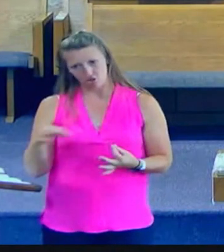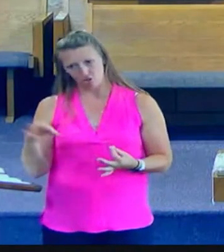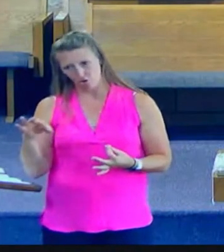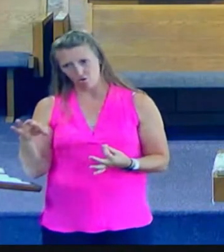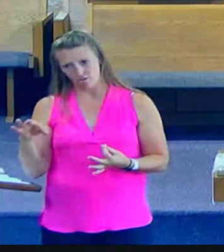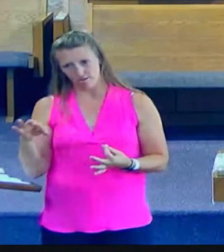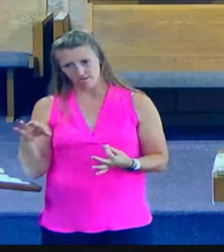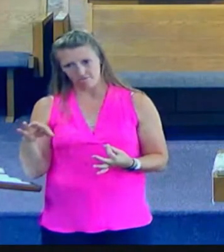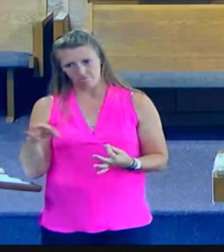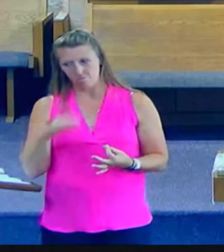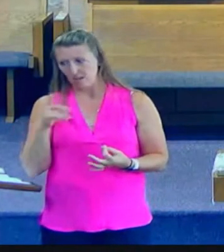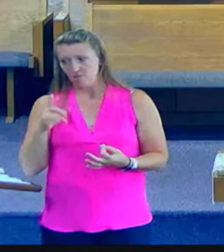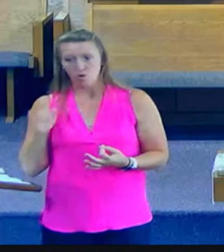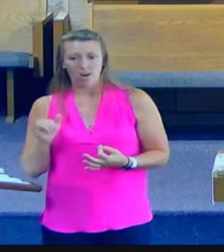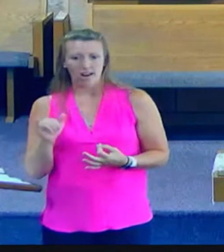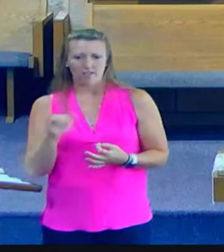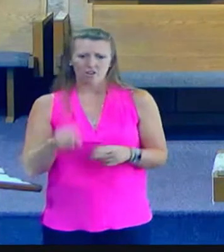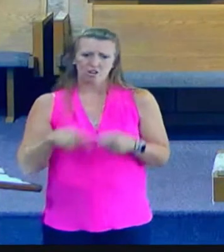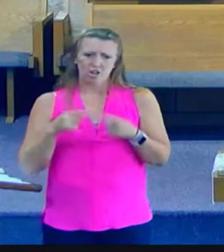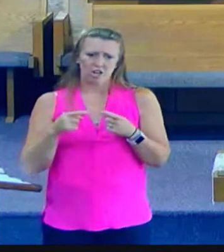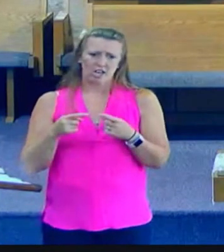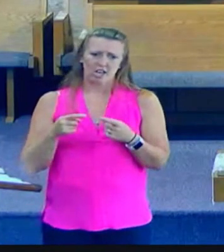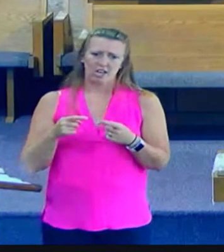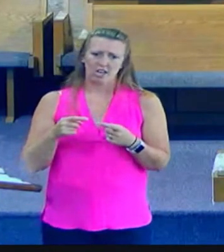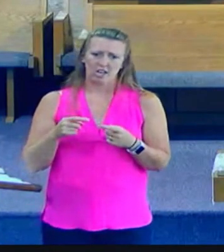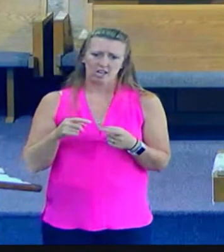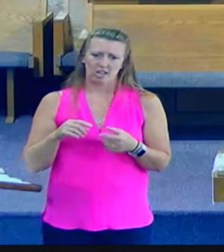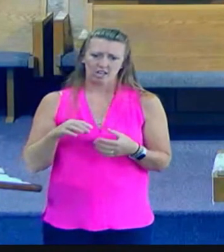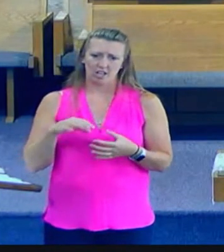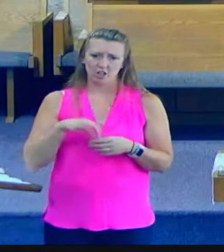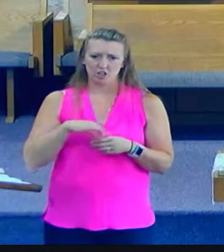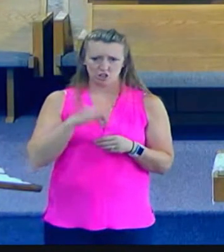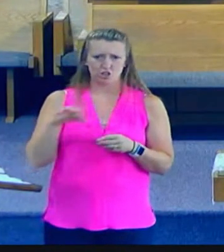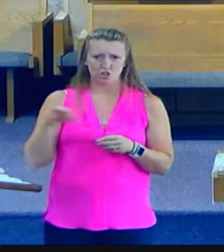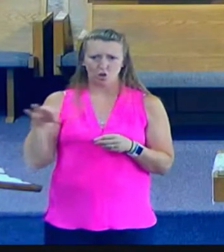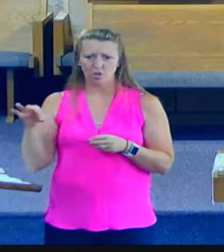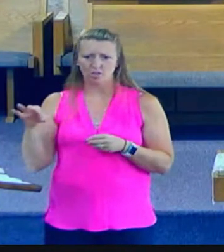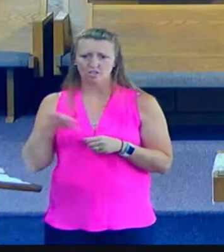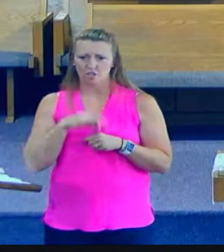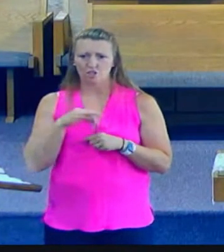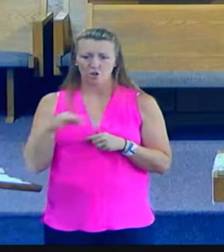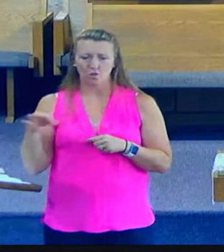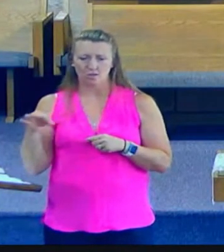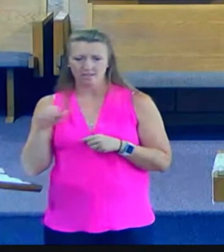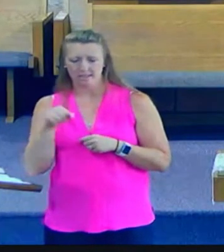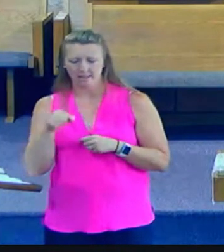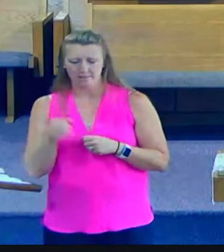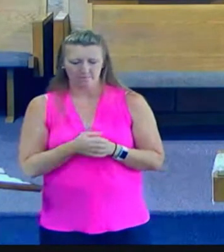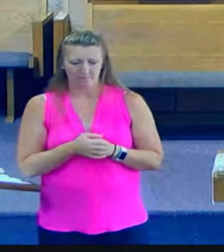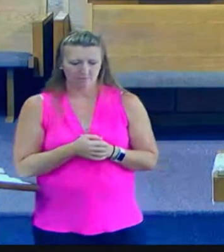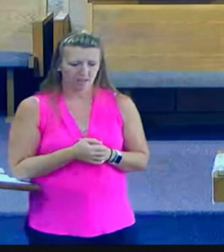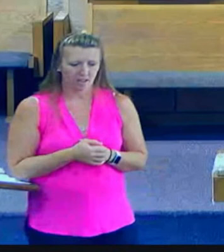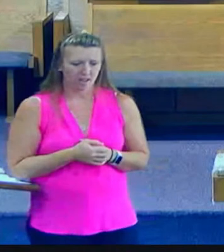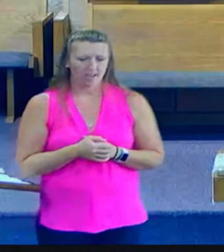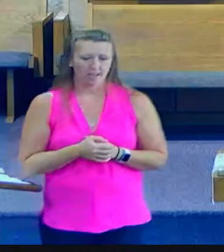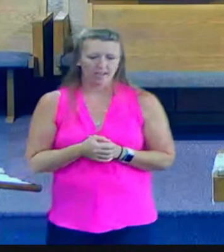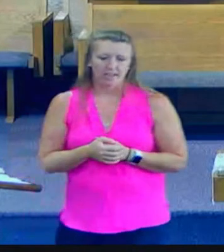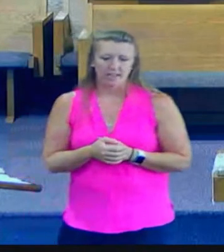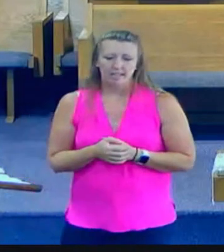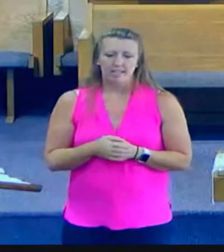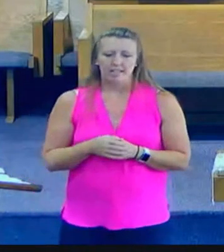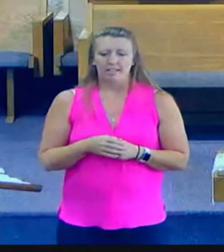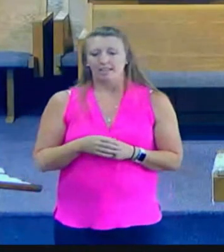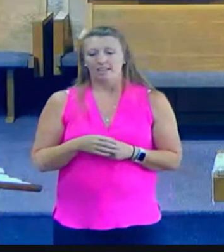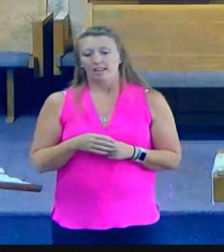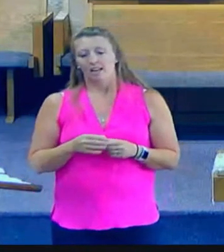and someone comes up to you and says I know what you're going through and yet you know they have never gone through anything